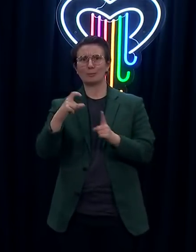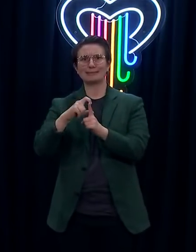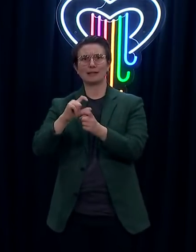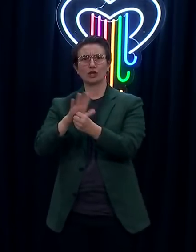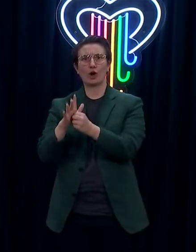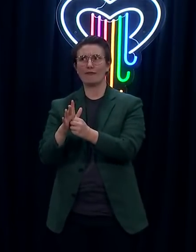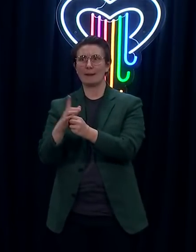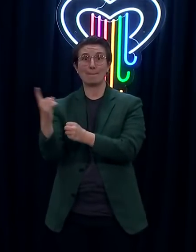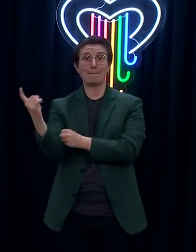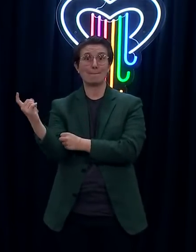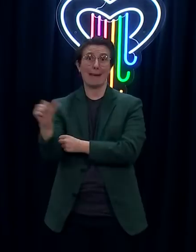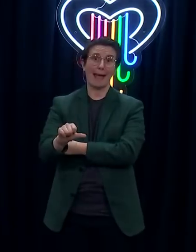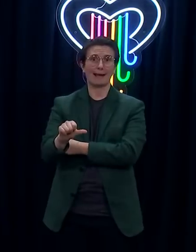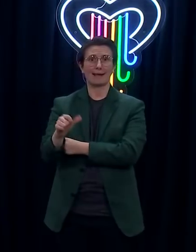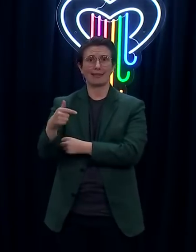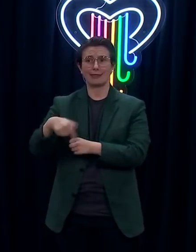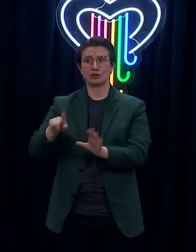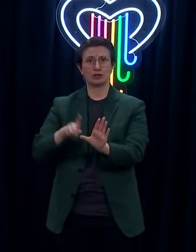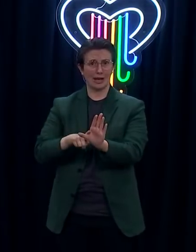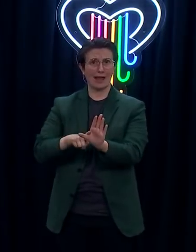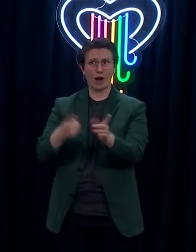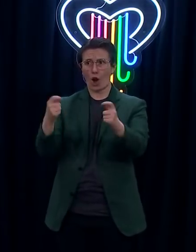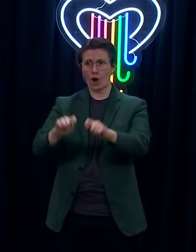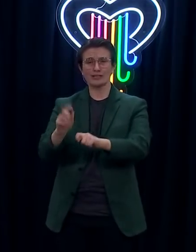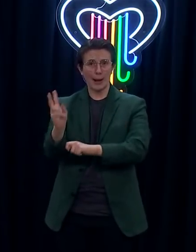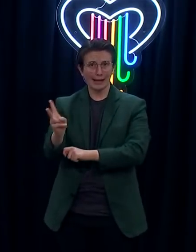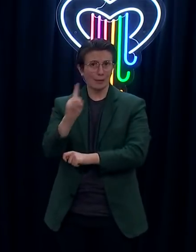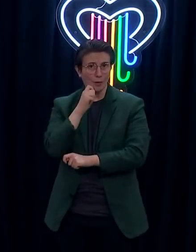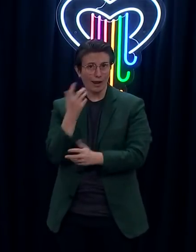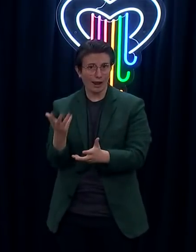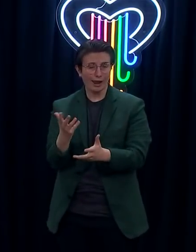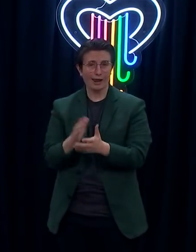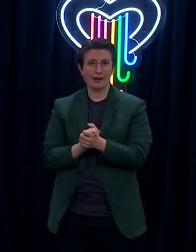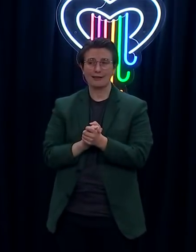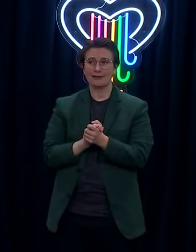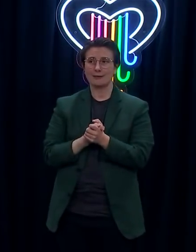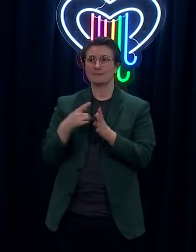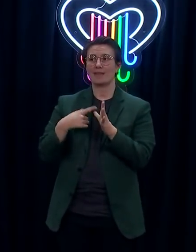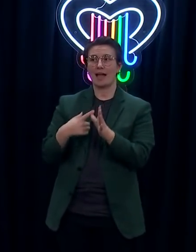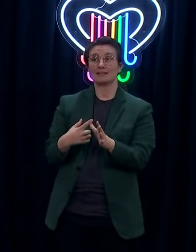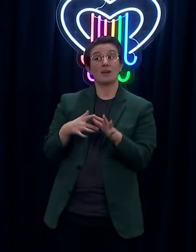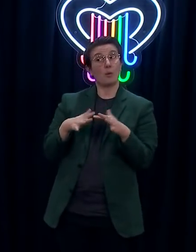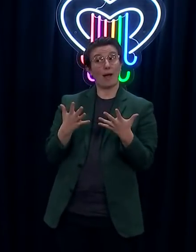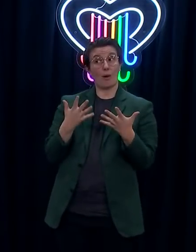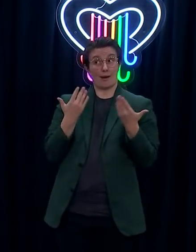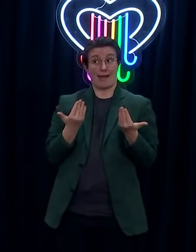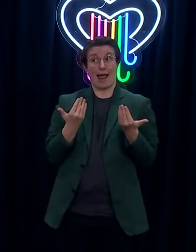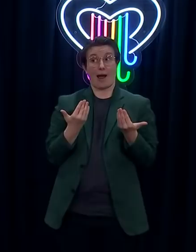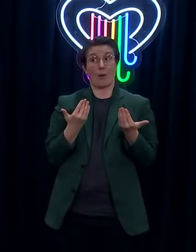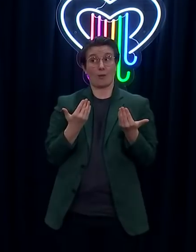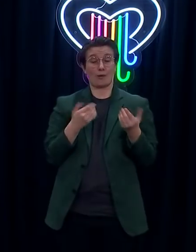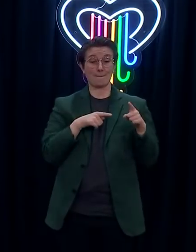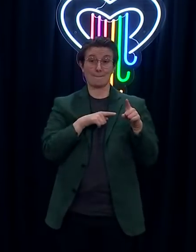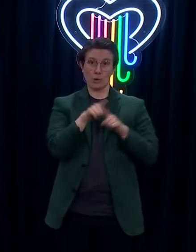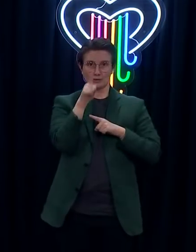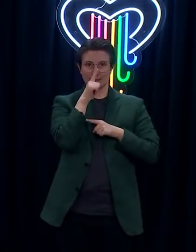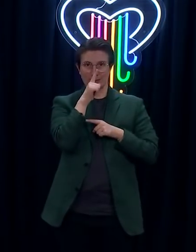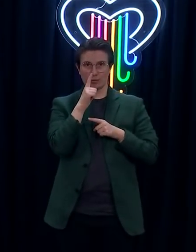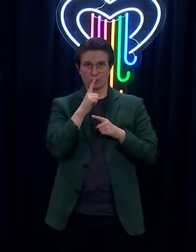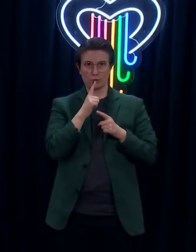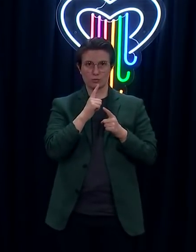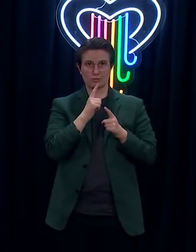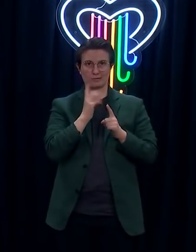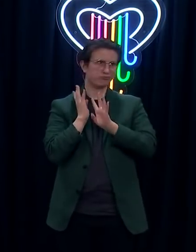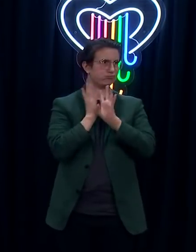year? I think that what he's pointing to is that we are on we are now on the trajectory to reach very high rates of vaccination he's anticipating that within this